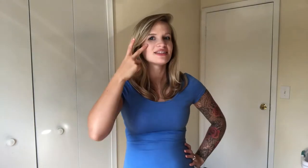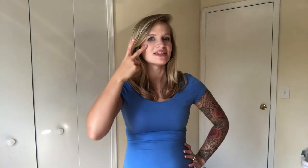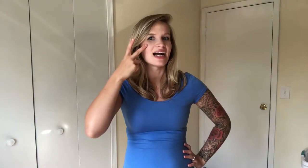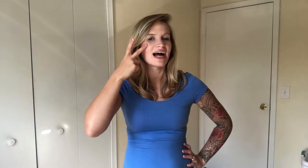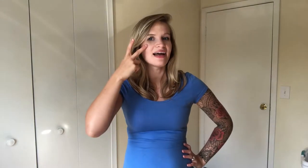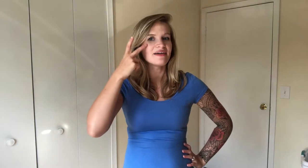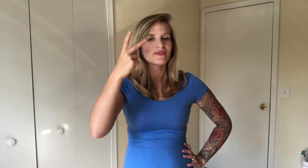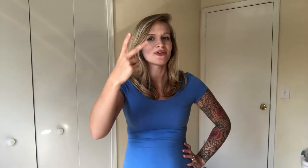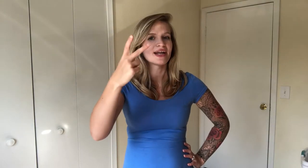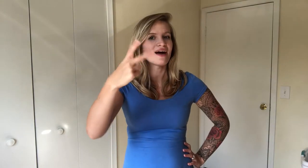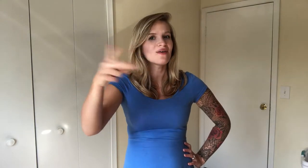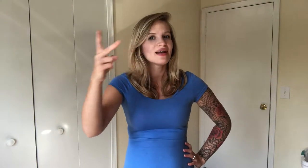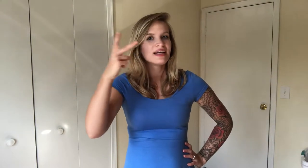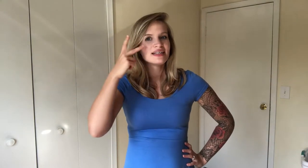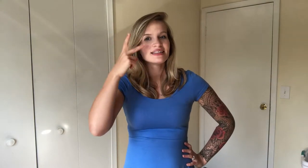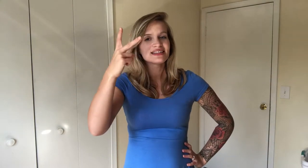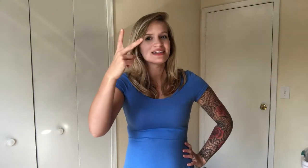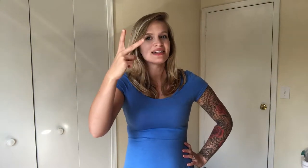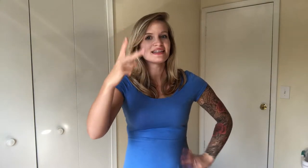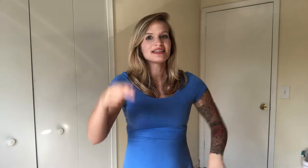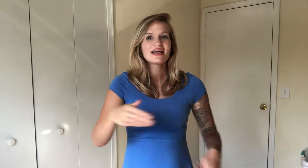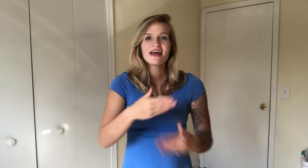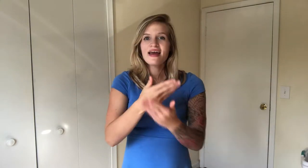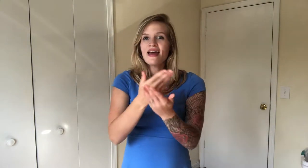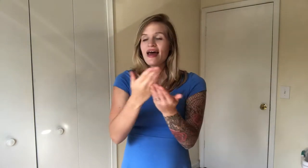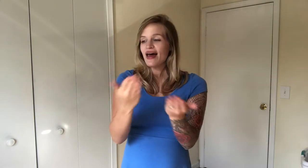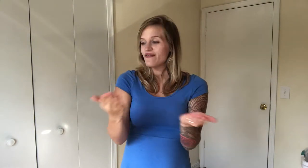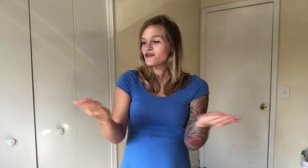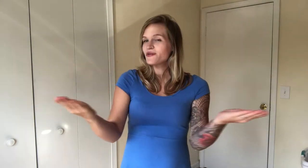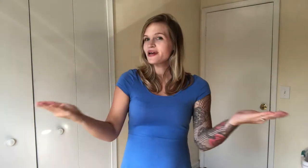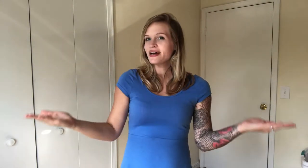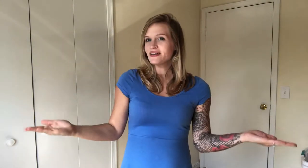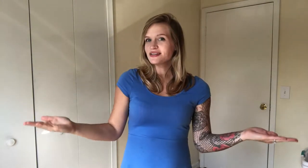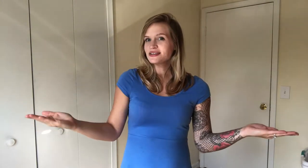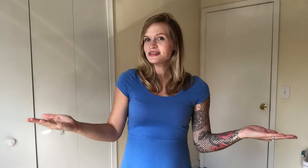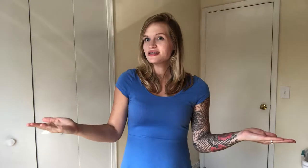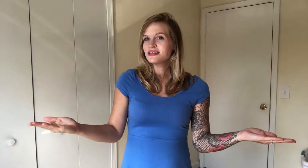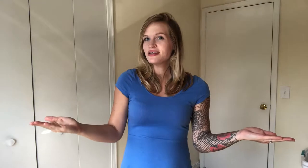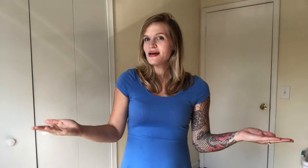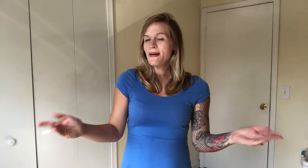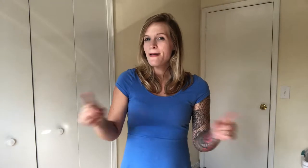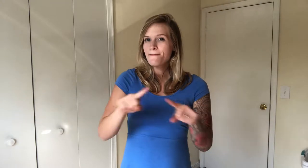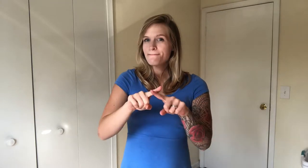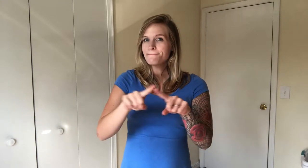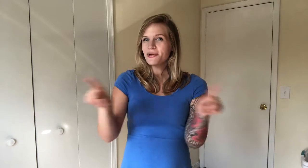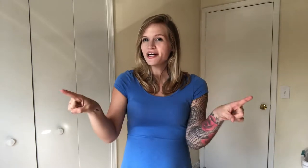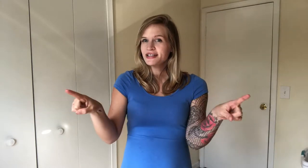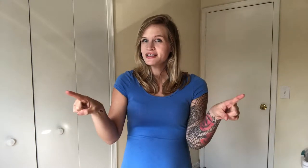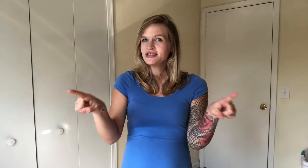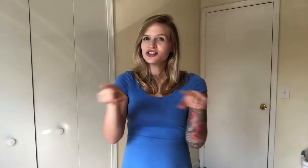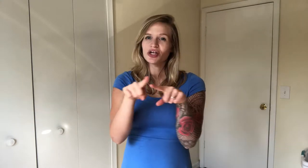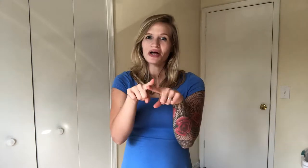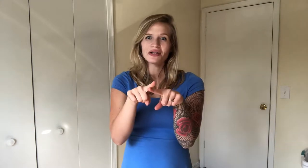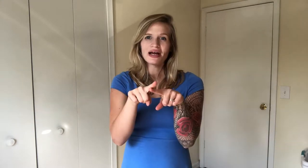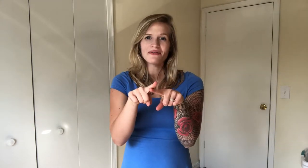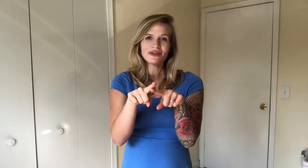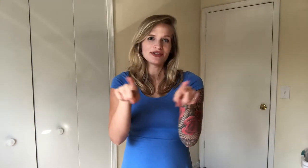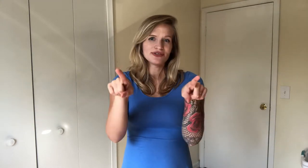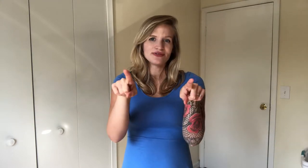to your eye and pull it out. See it. Everyone else. But. Draw a line with your two